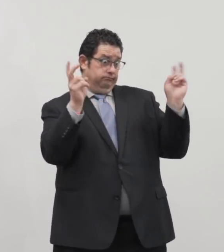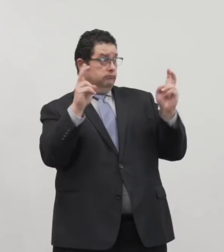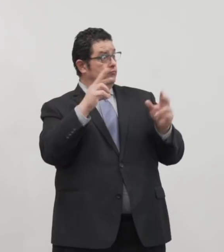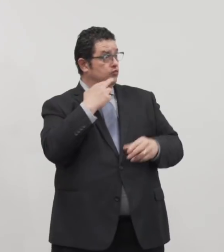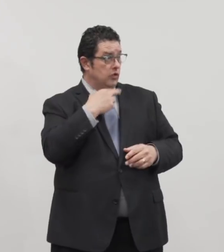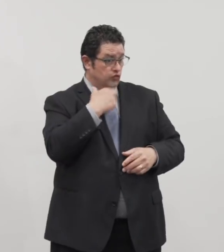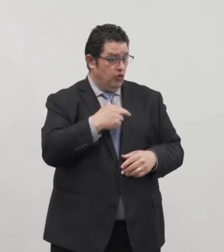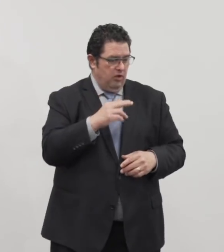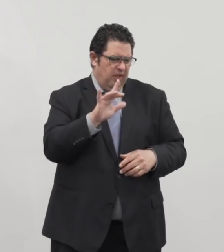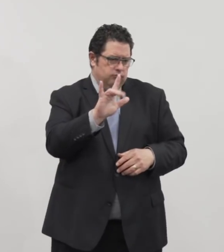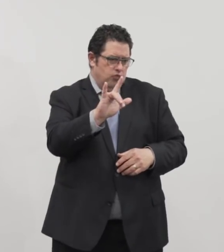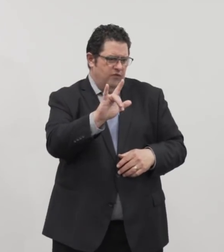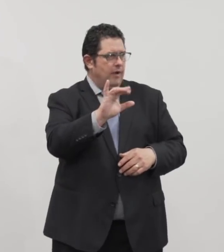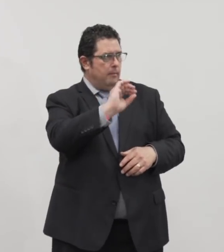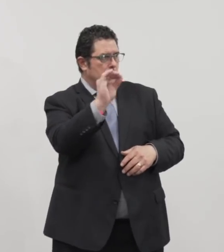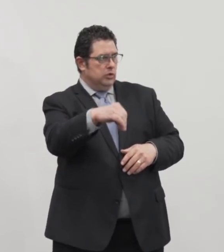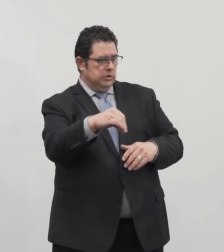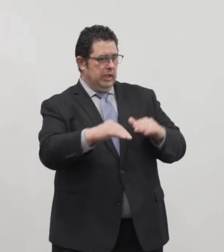measures as we've outlined.